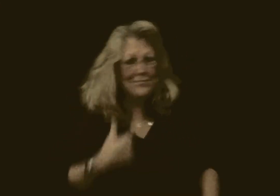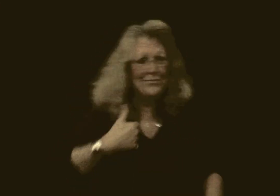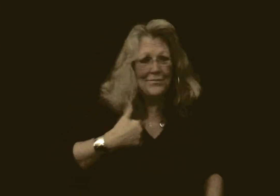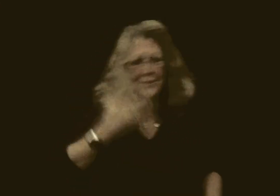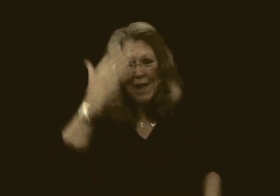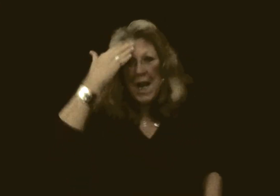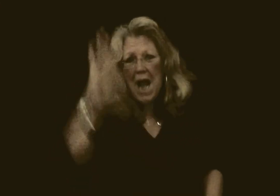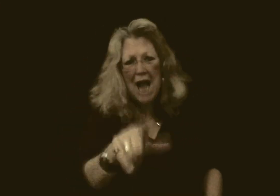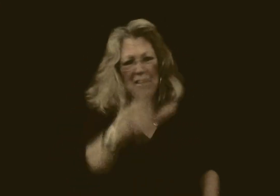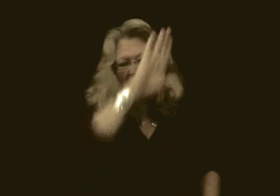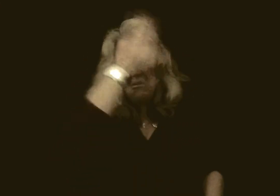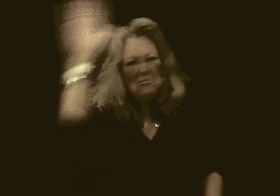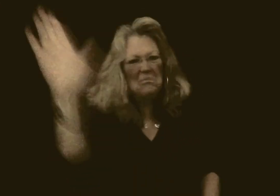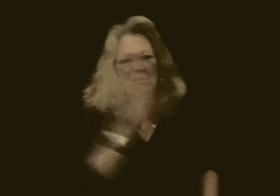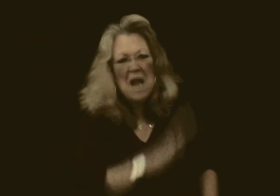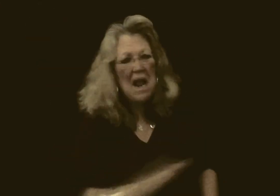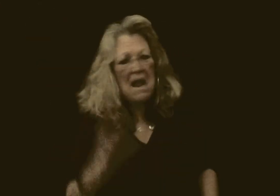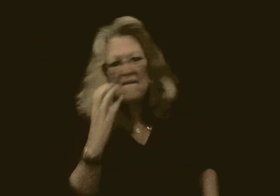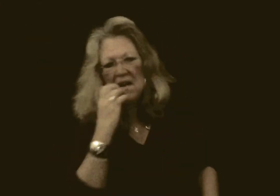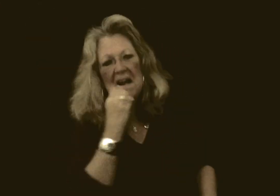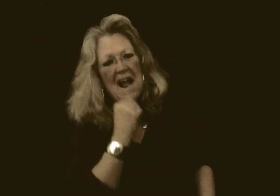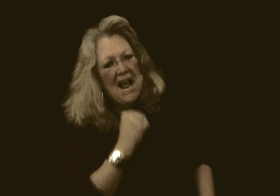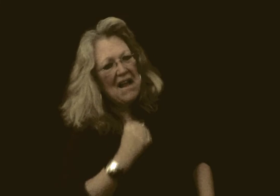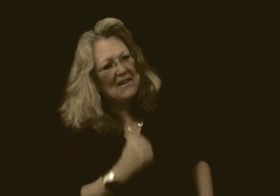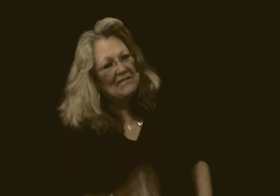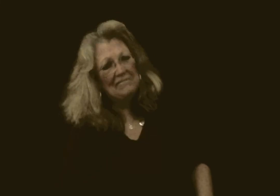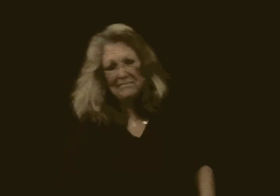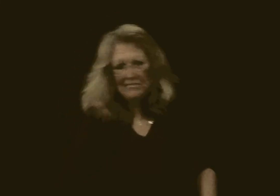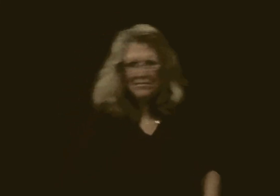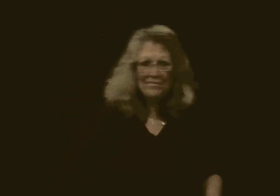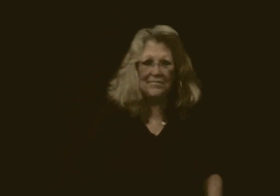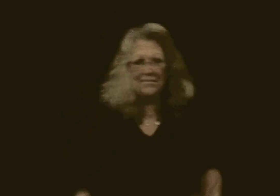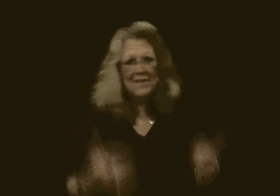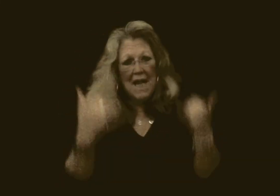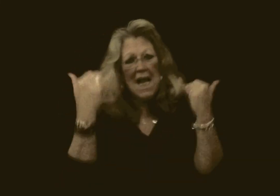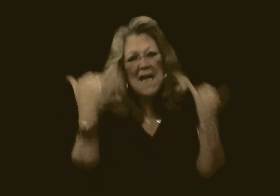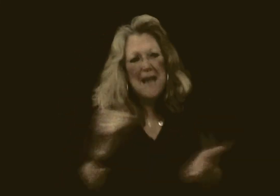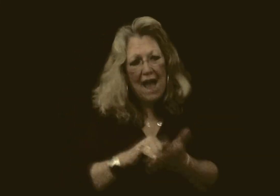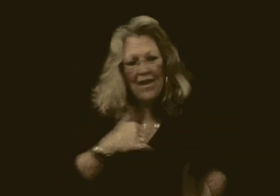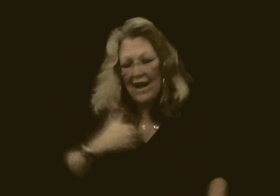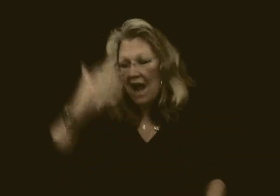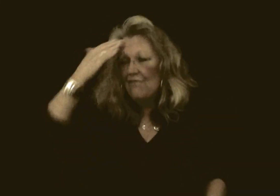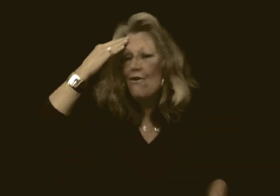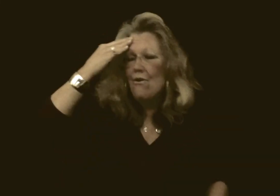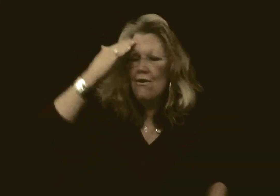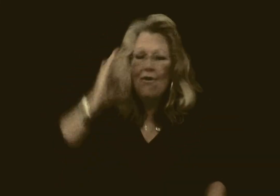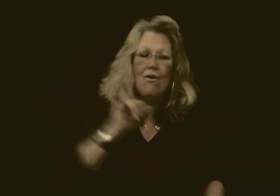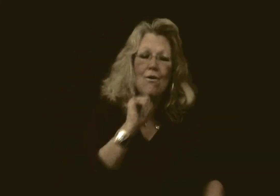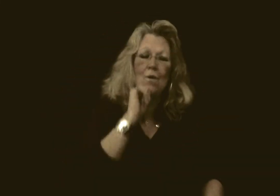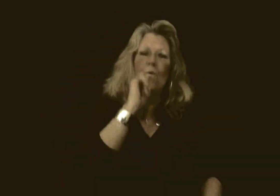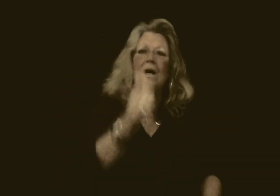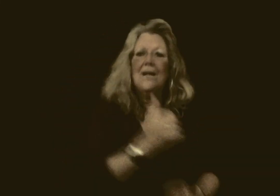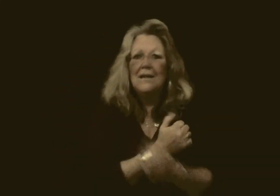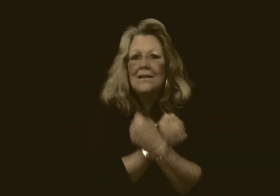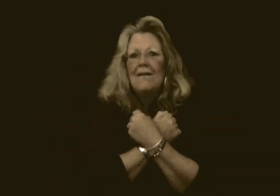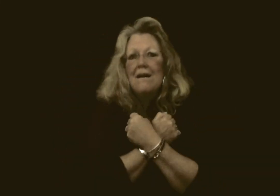I know you'll never care Now that I know it was enough